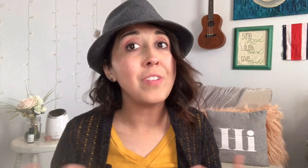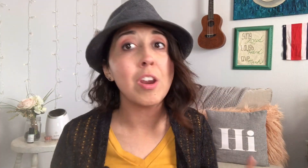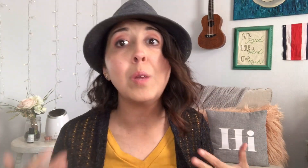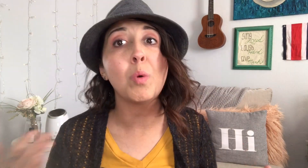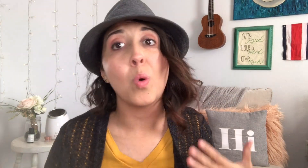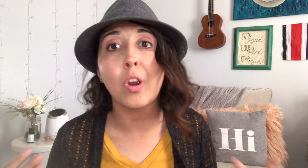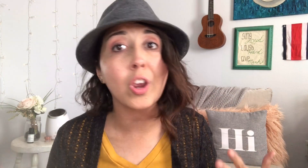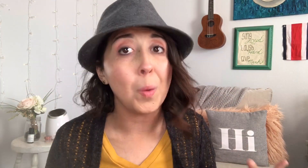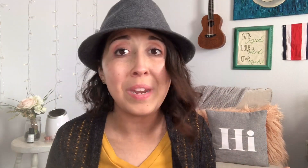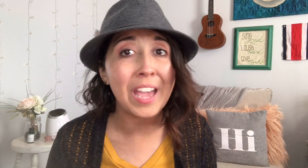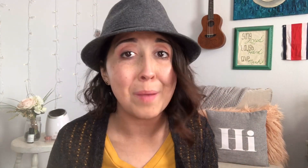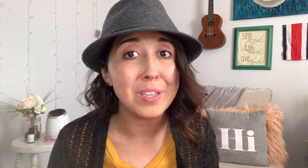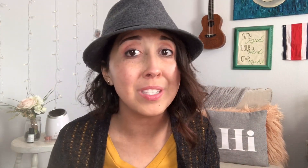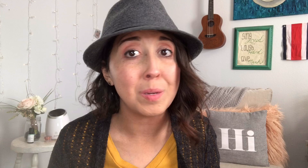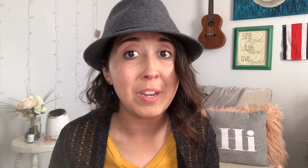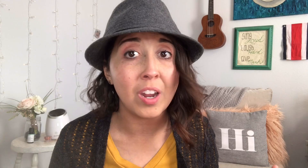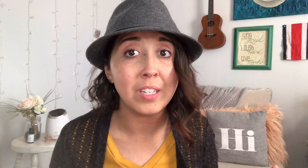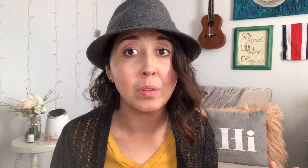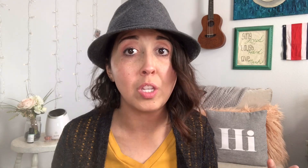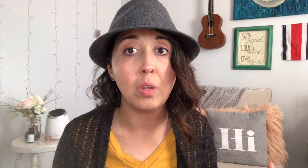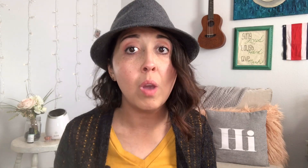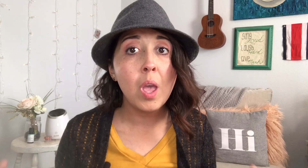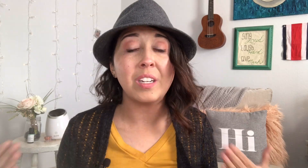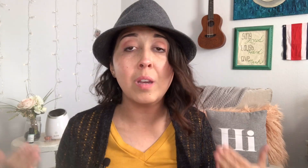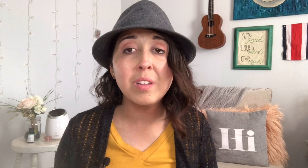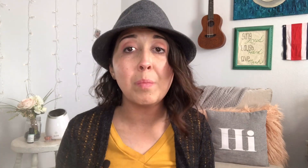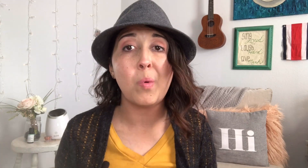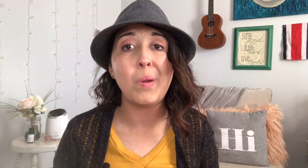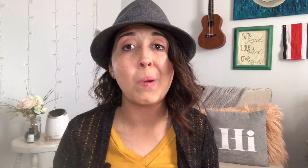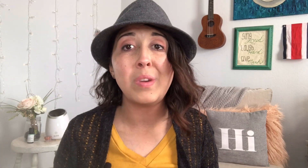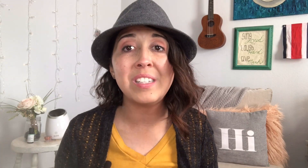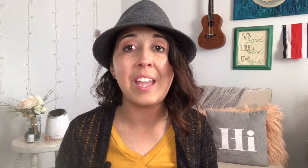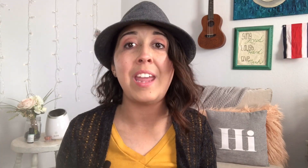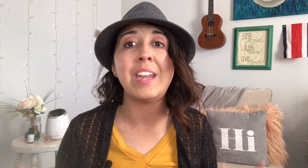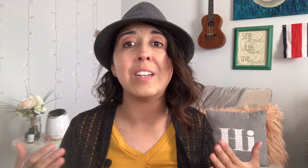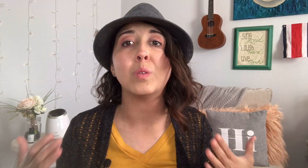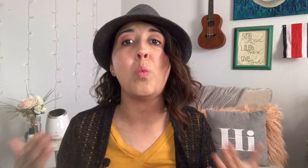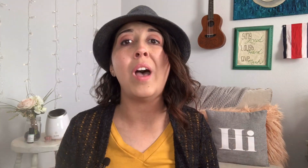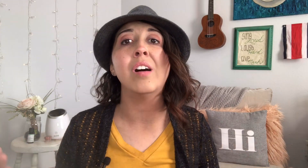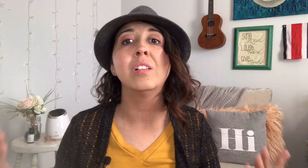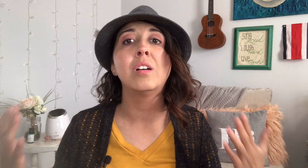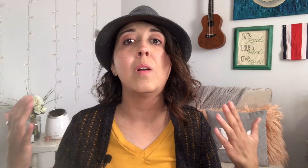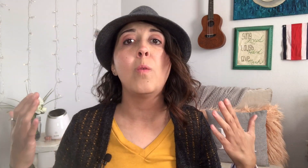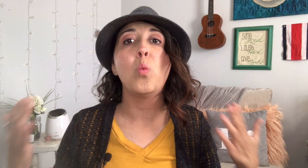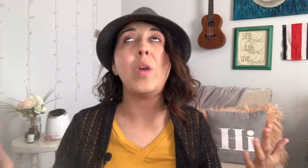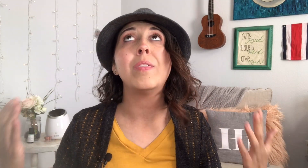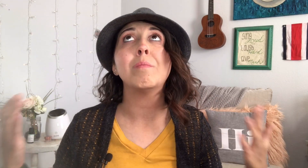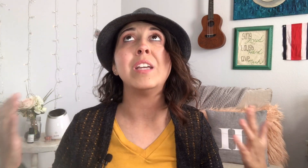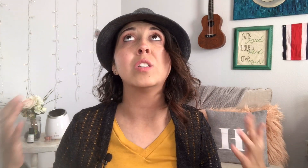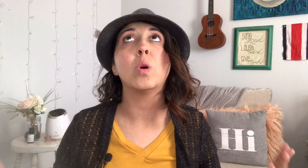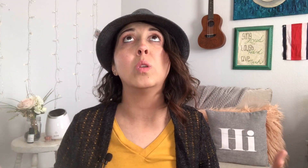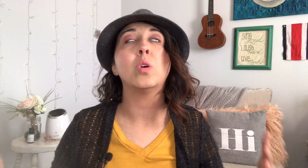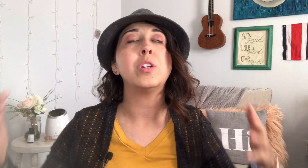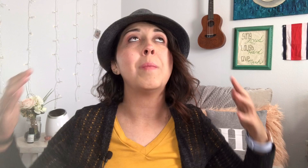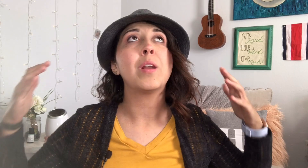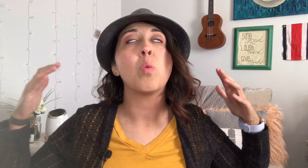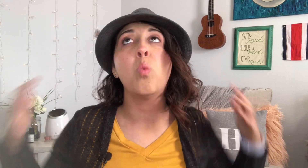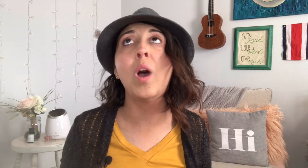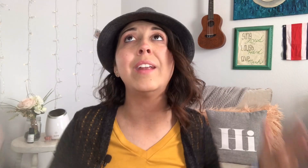very poor coping habits to be honest with you to come to the point where we say it is well with my soul Lord no matter what